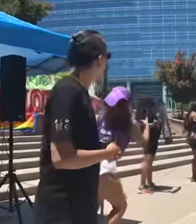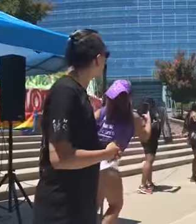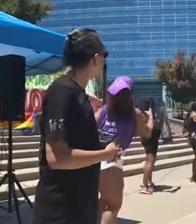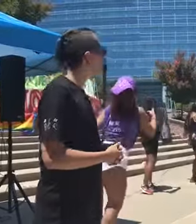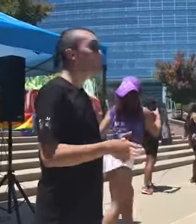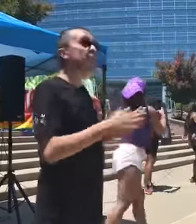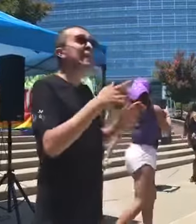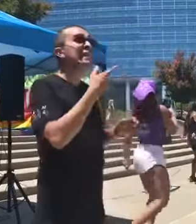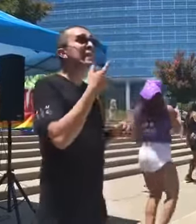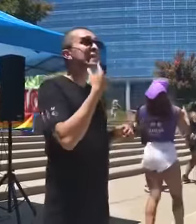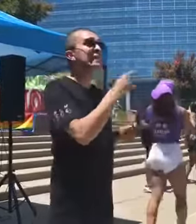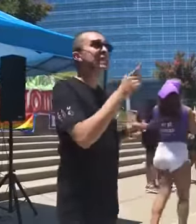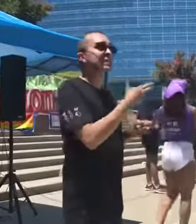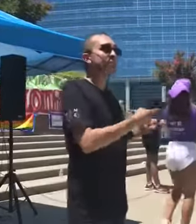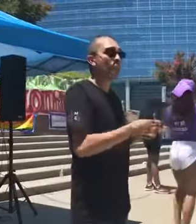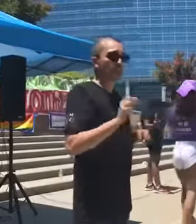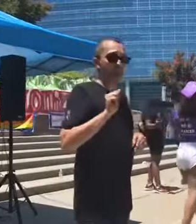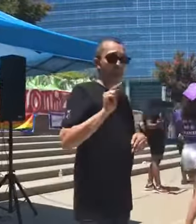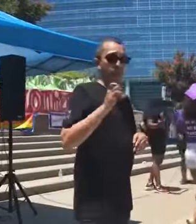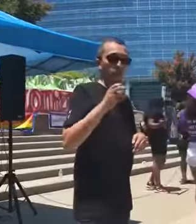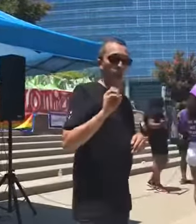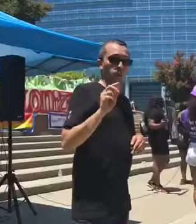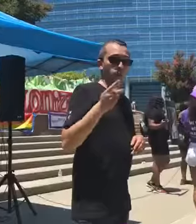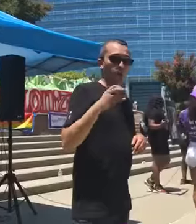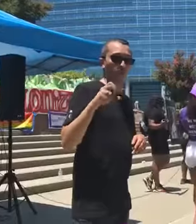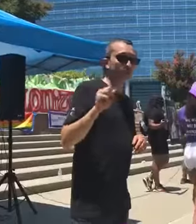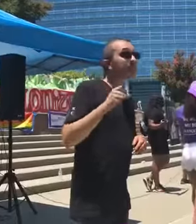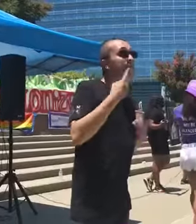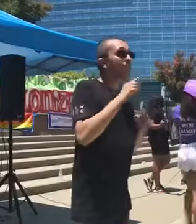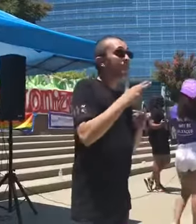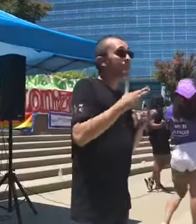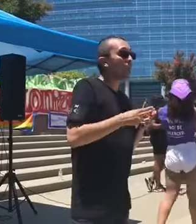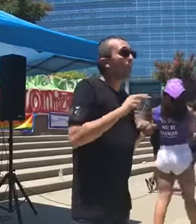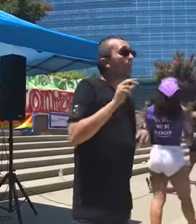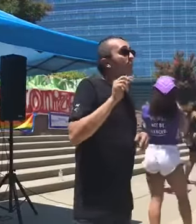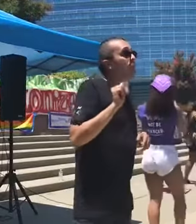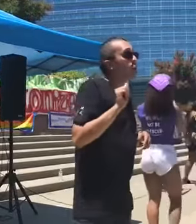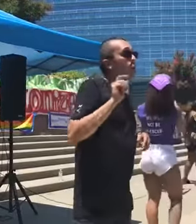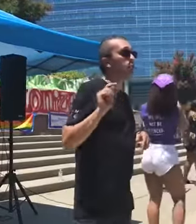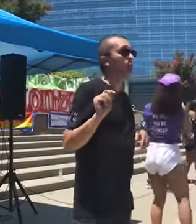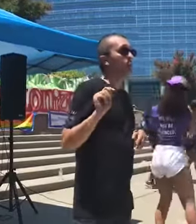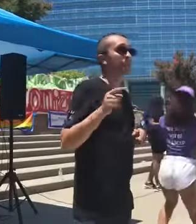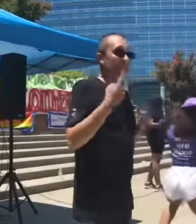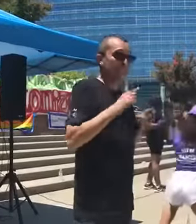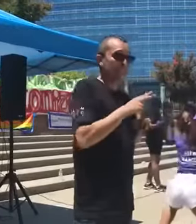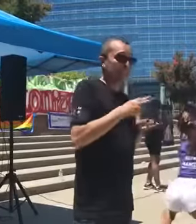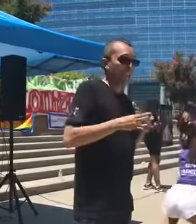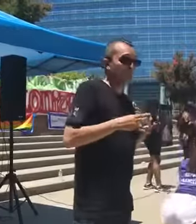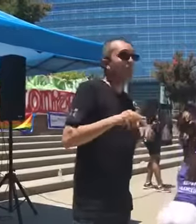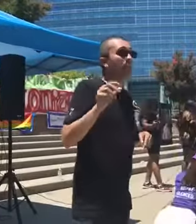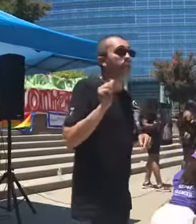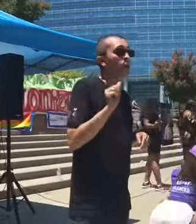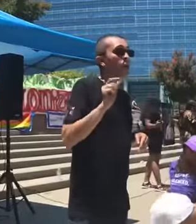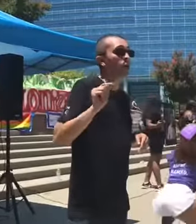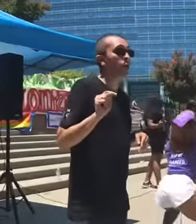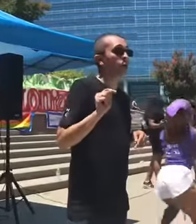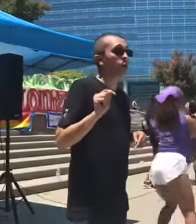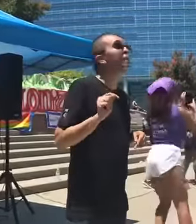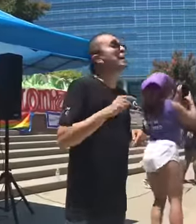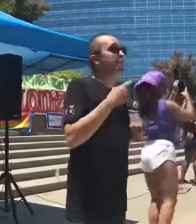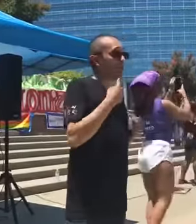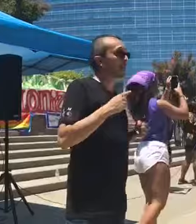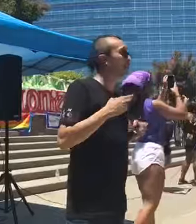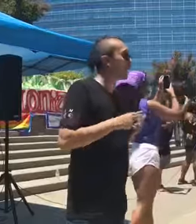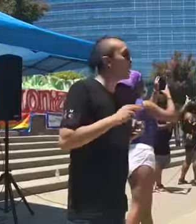Say his name, Antonio Thomas. Say his name, Antonio Thomas. Say his name, Antonio Thomas.